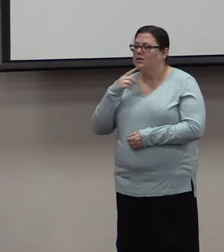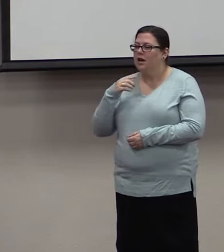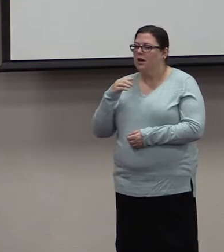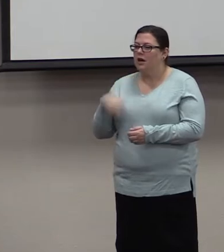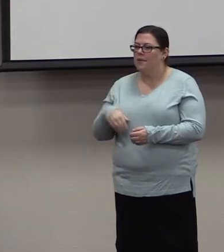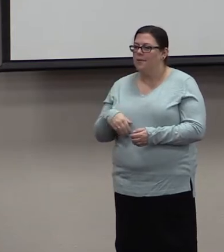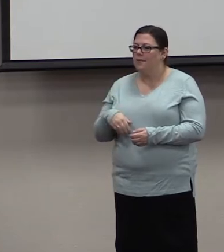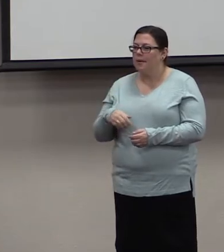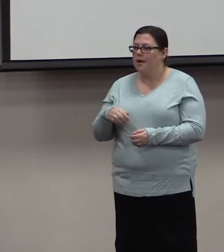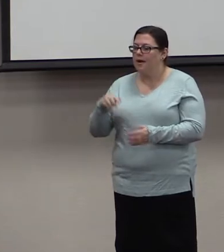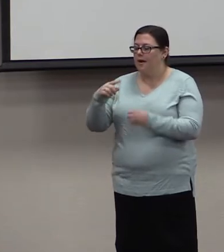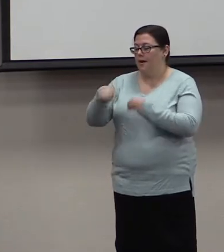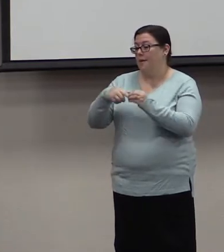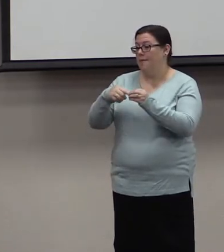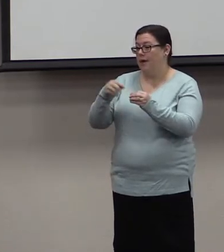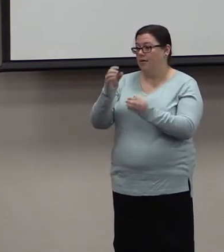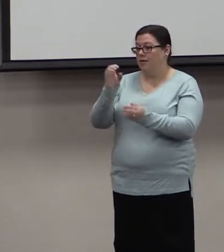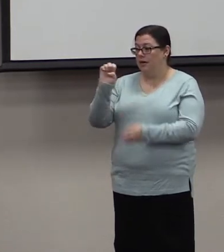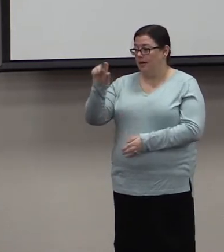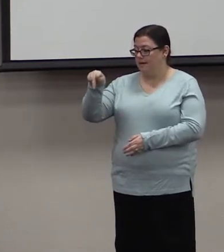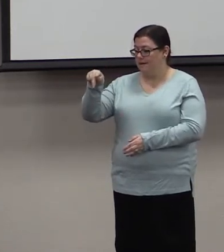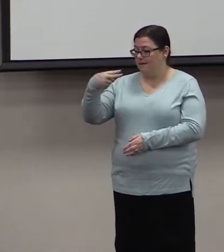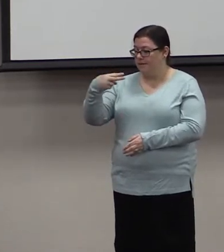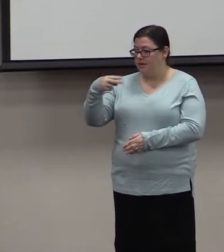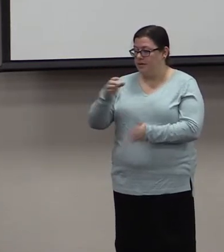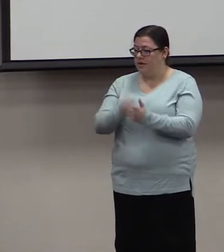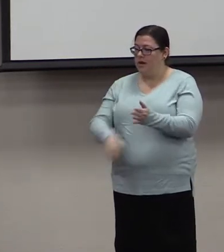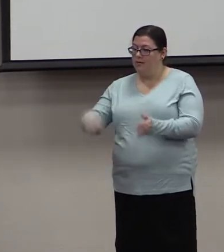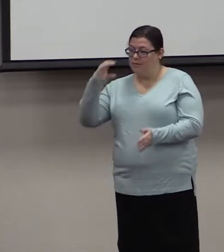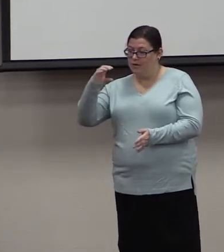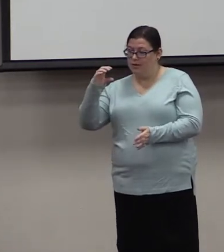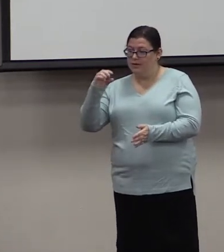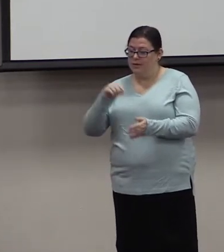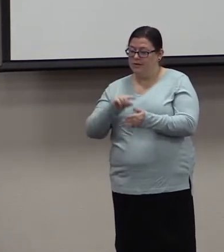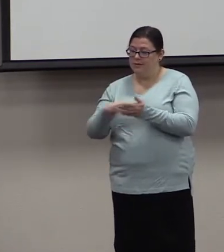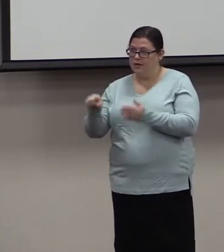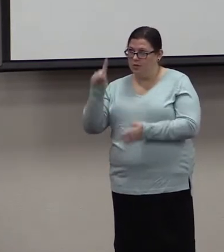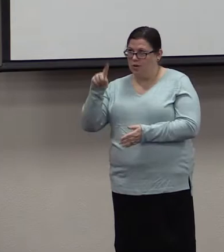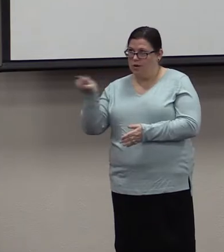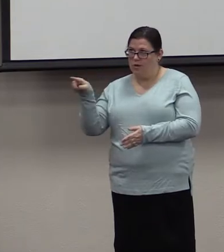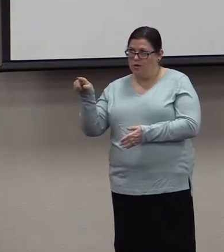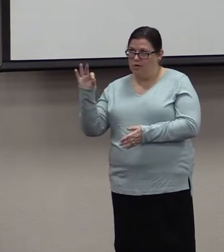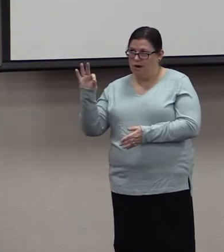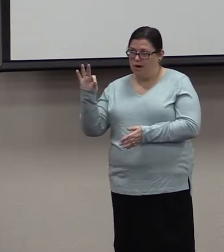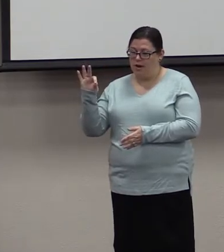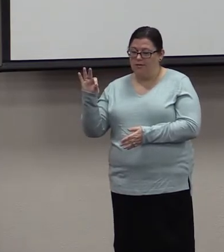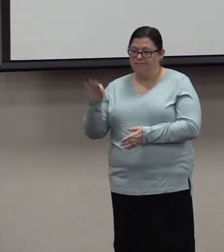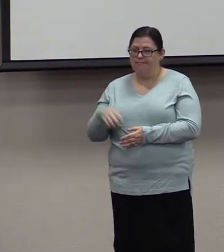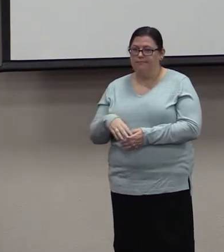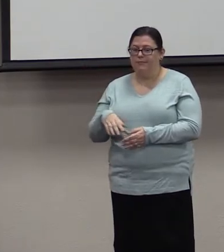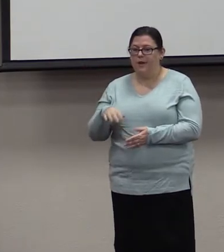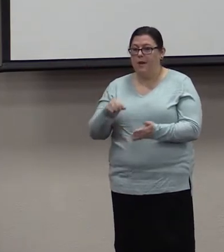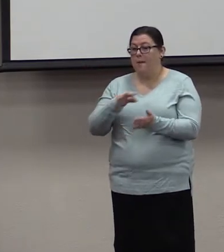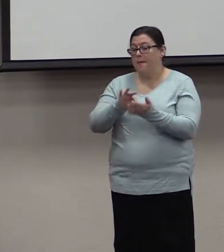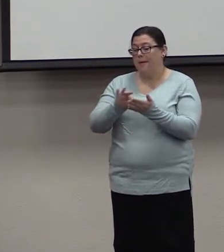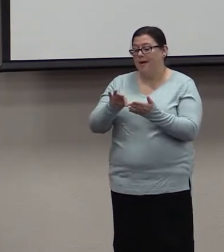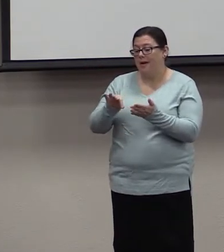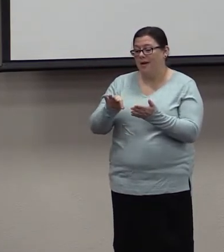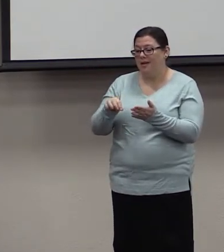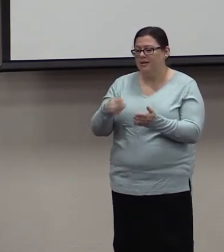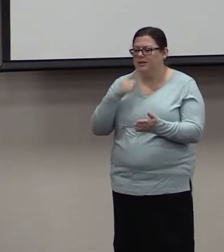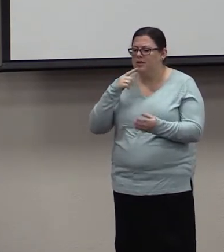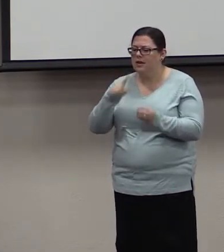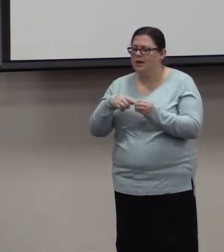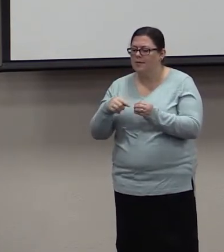through 9, and in this passage, Paul is telling the Ephesians about what a relationship between a child and a